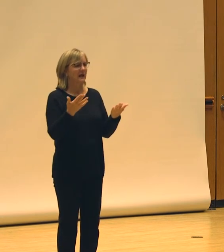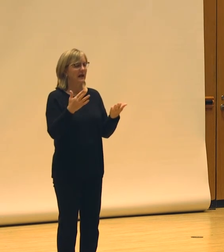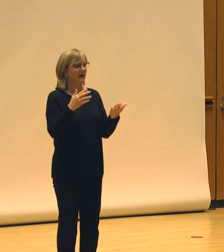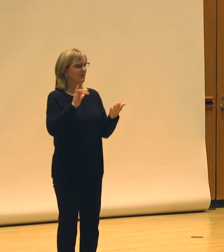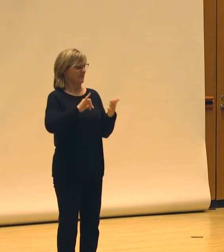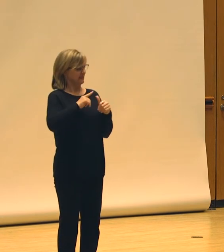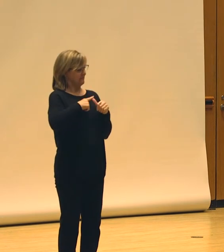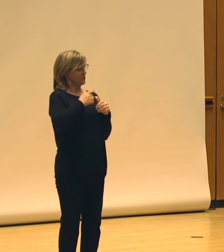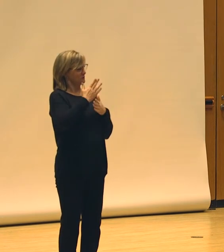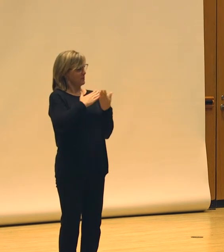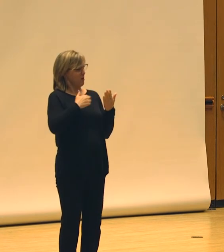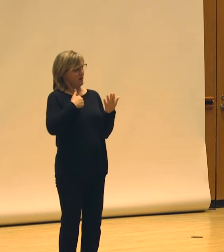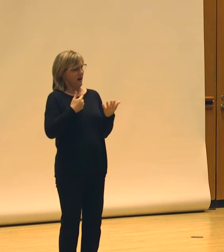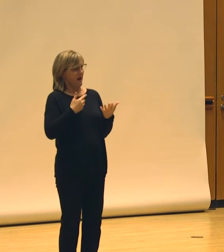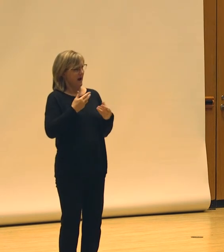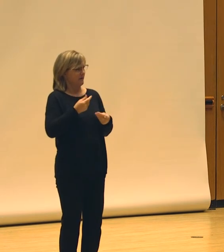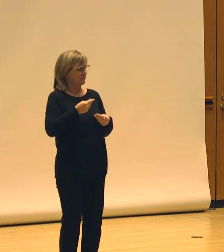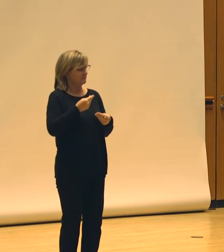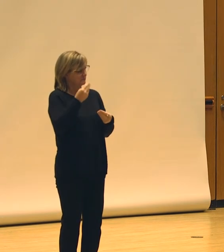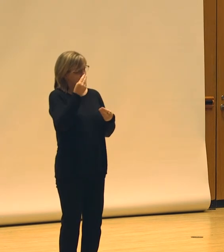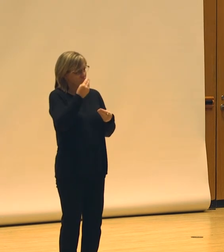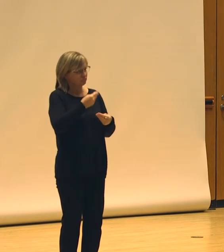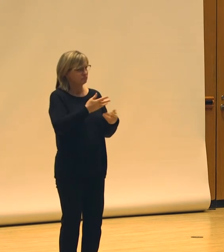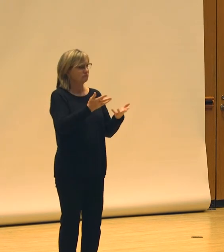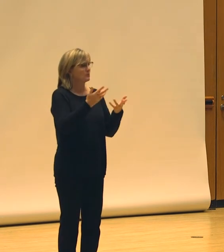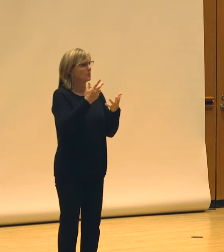first part of this dialogue have brought up for any of you?